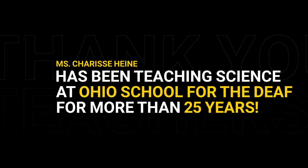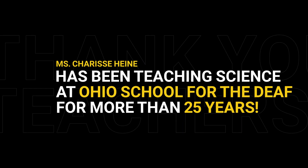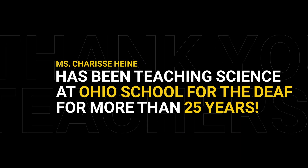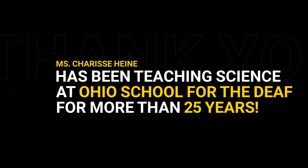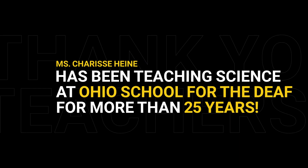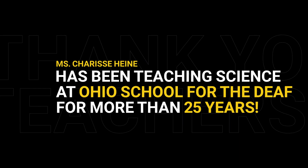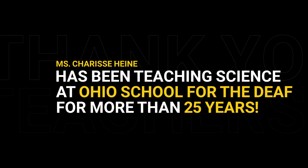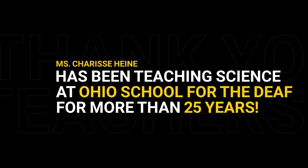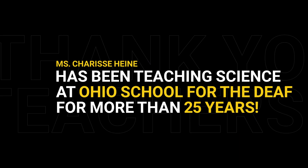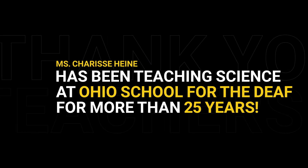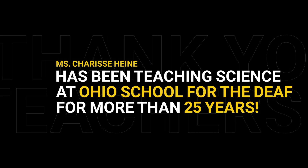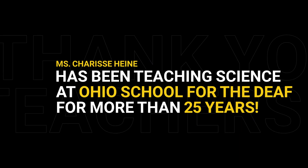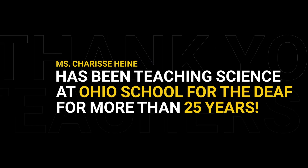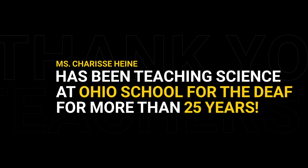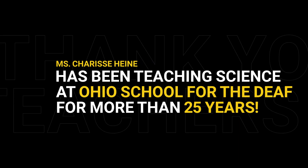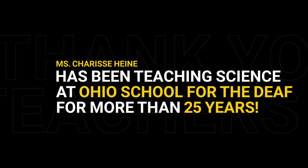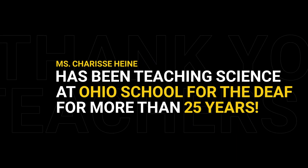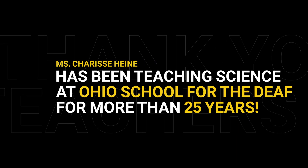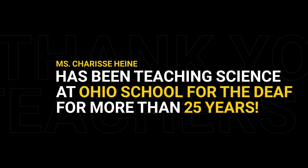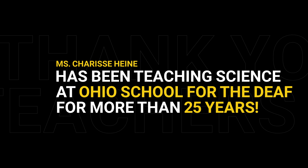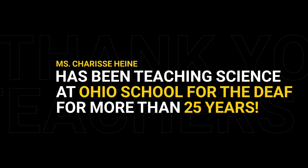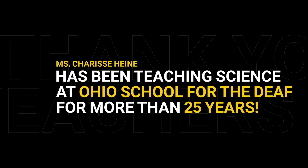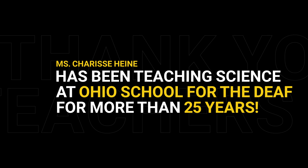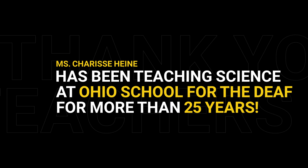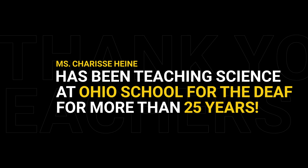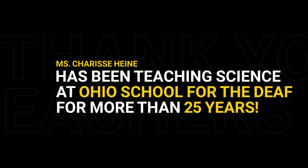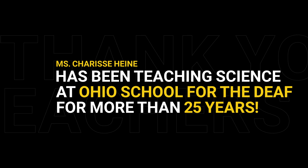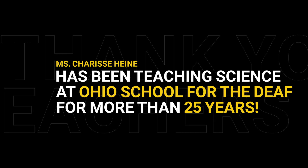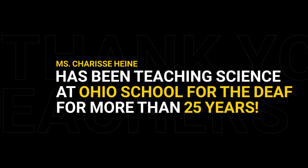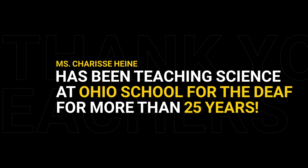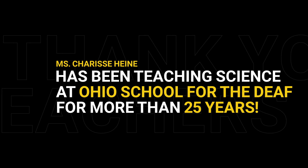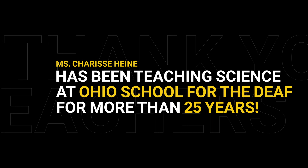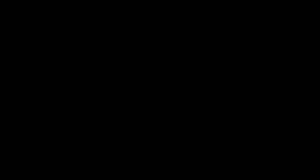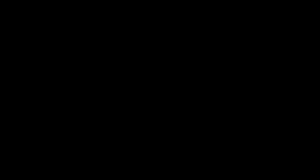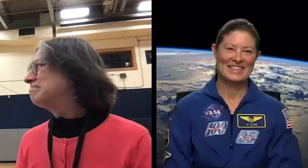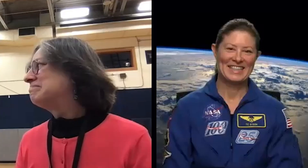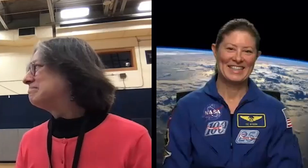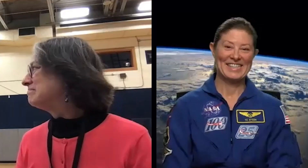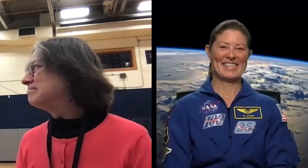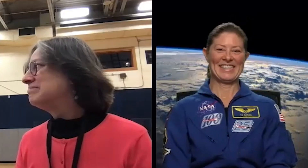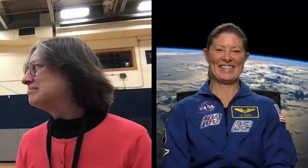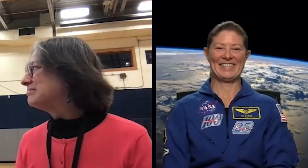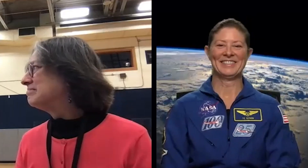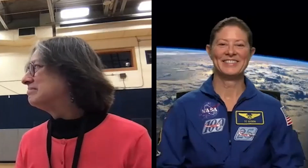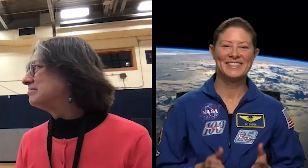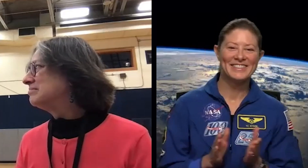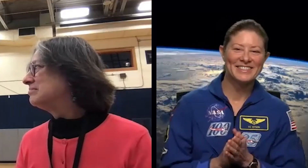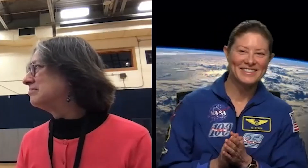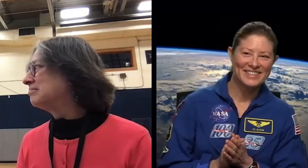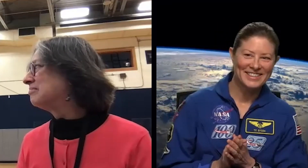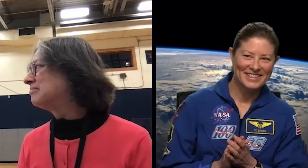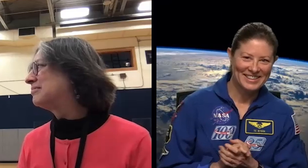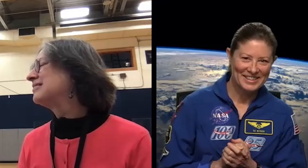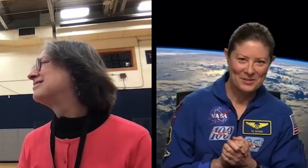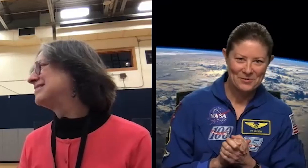To celebrate, NASA wanted to give a special thank you to your incredible science teacher, Mrs. Cerise Hind. So here to help us show our